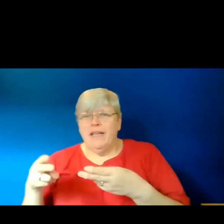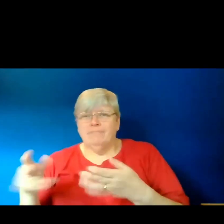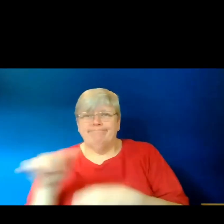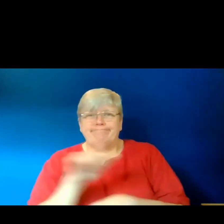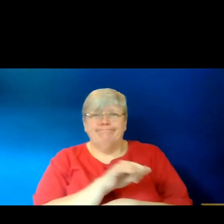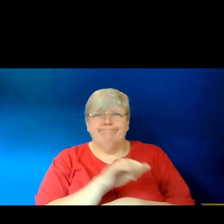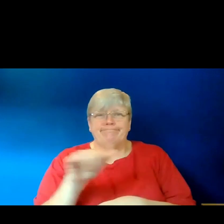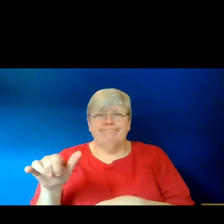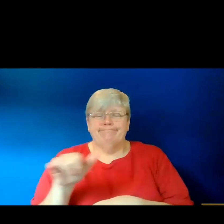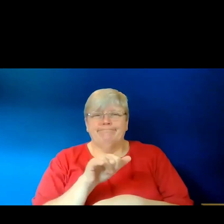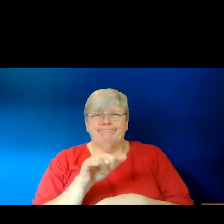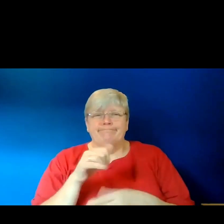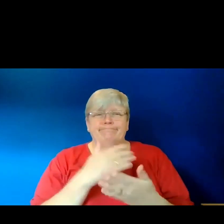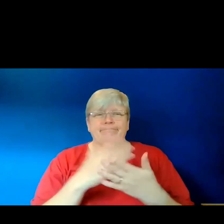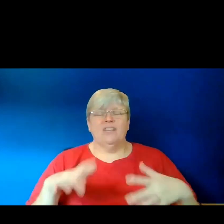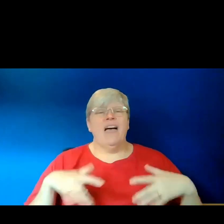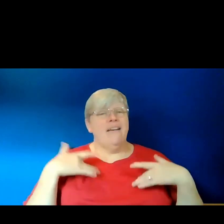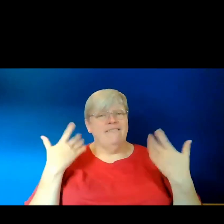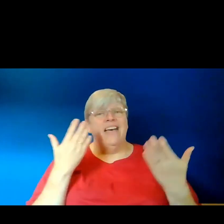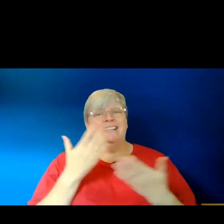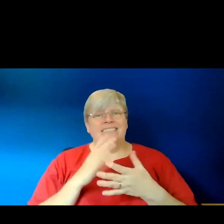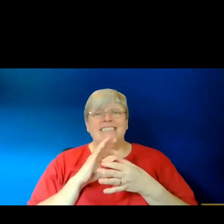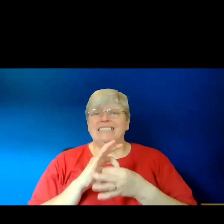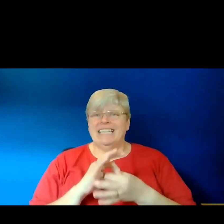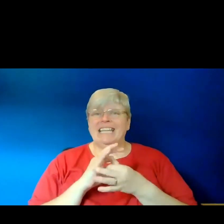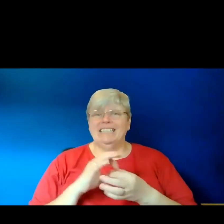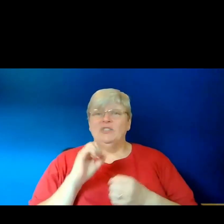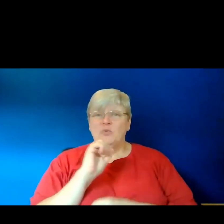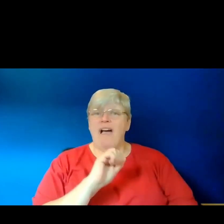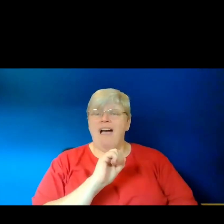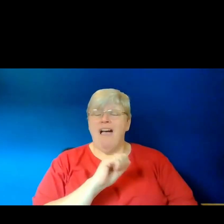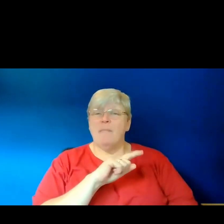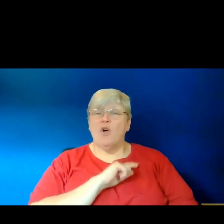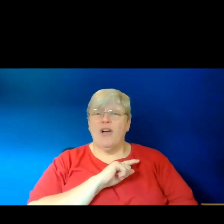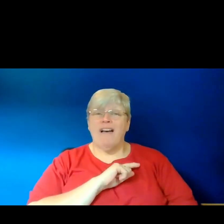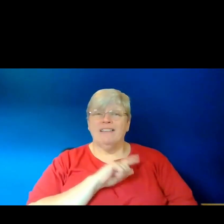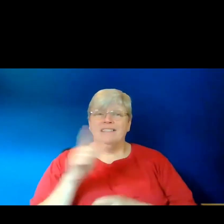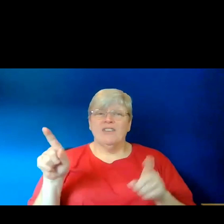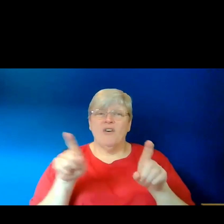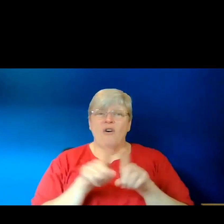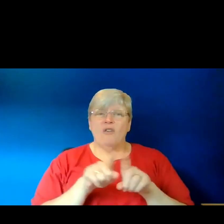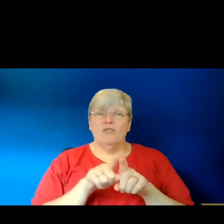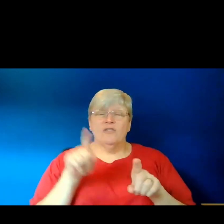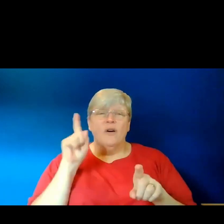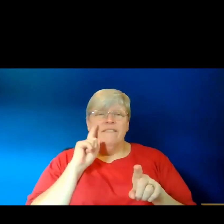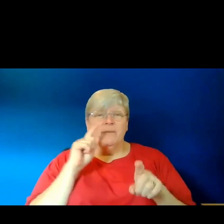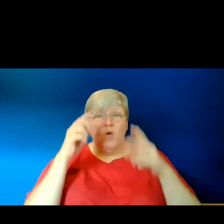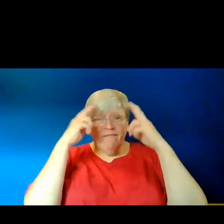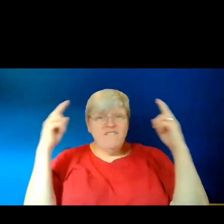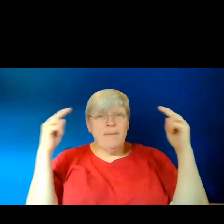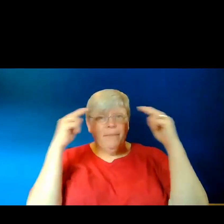And I obviously felt very connected to Ho Xiong Ho because I'm also a female Vietnamese poet.